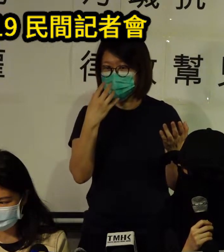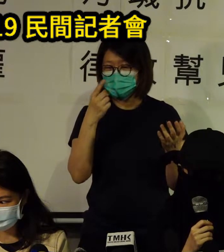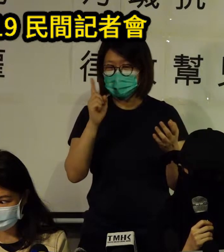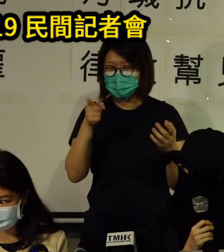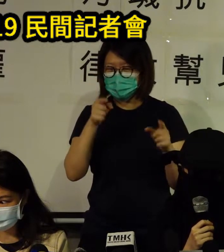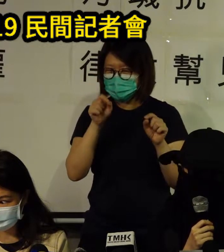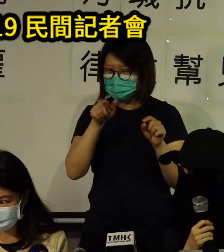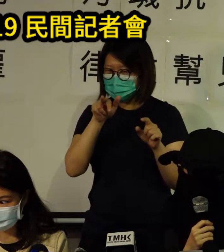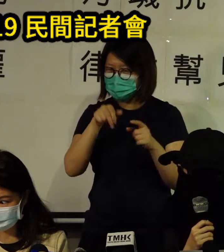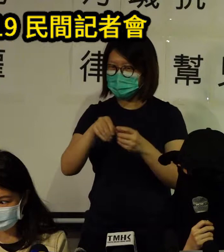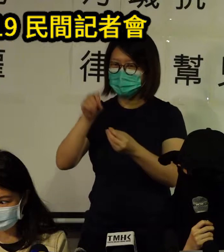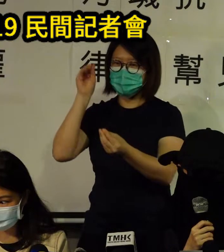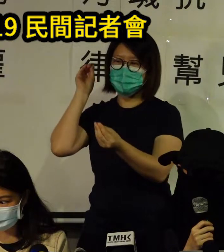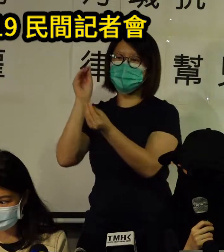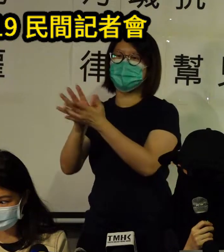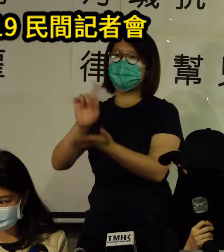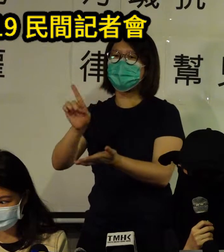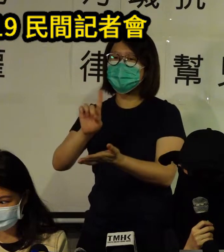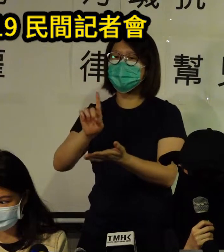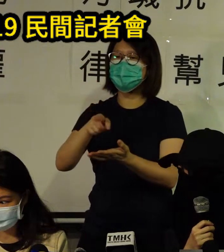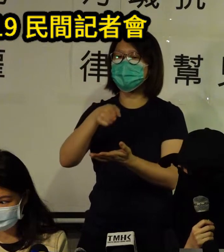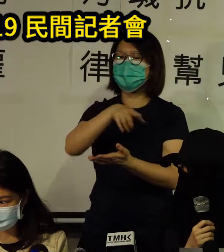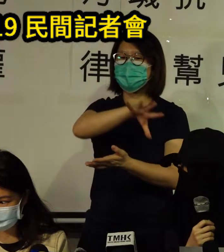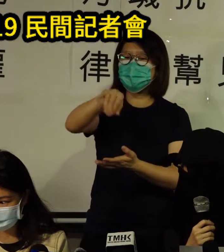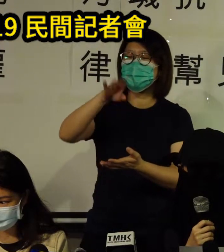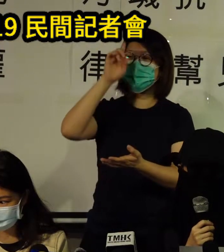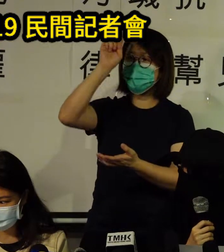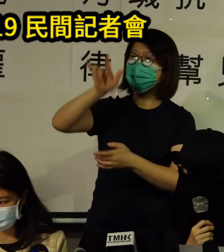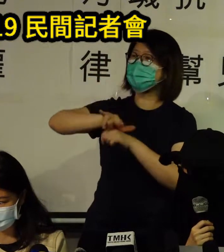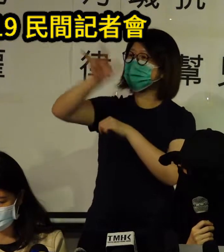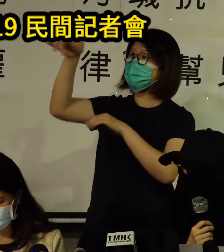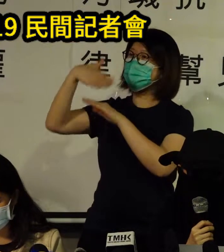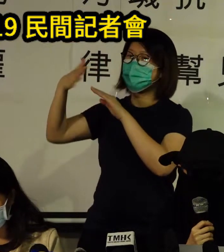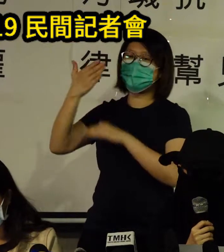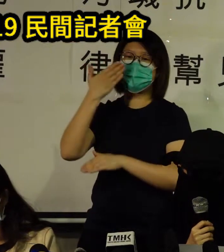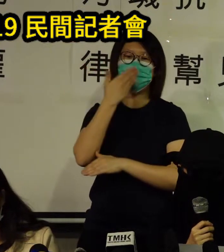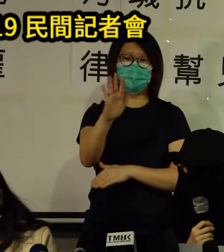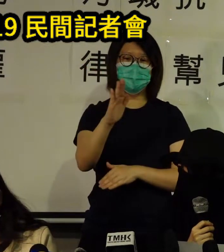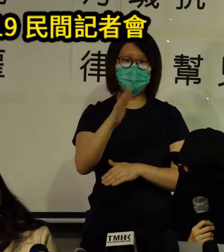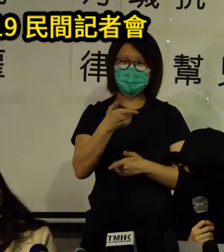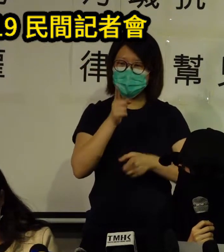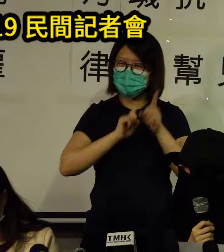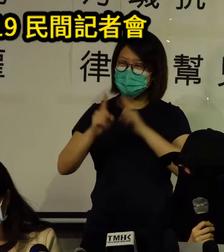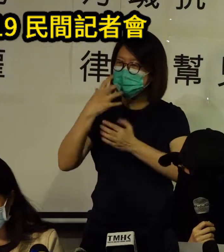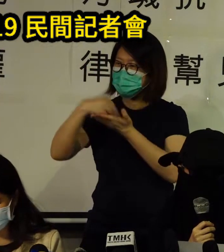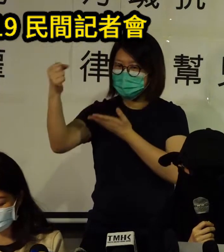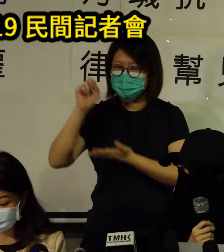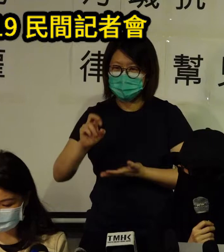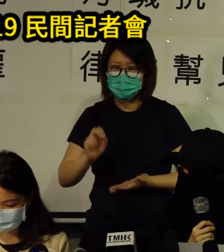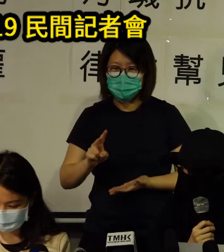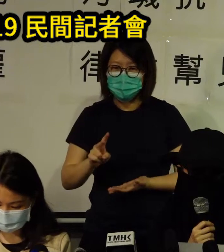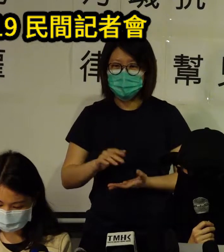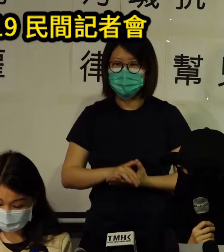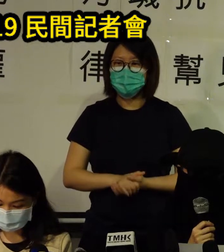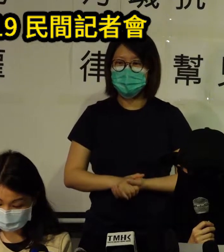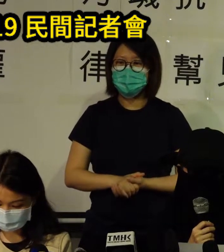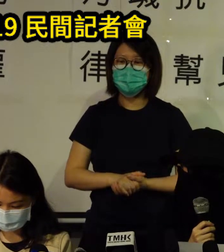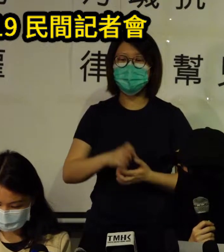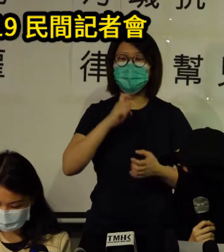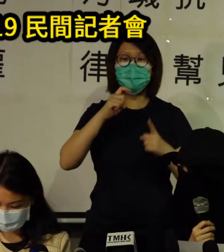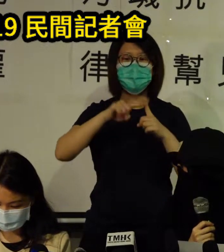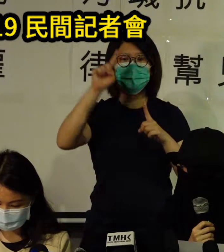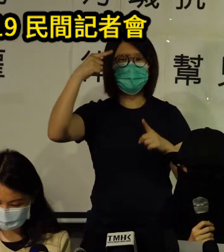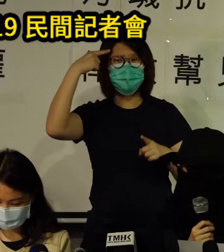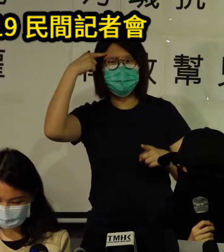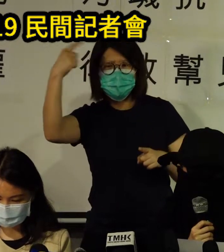ramped up their propaganda campaign That is why we are speaking here today and urging all to guard against the Chinese state